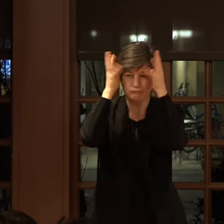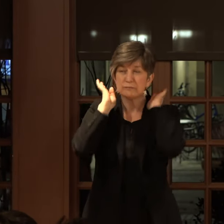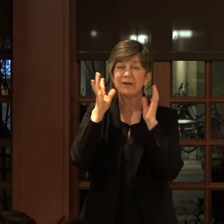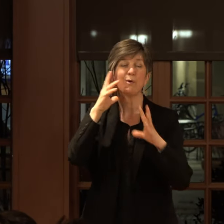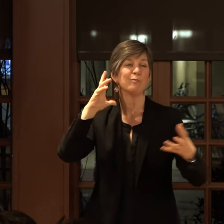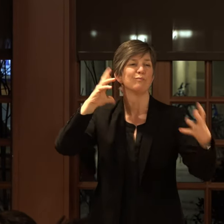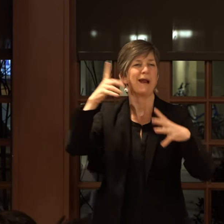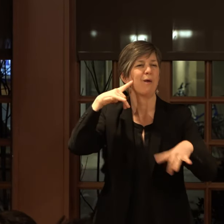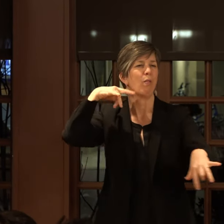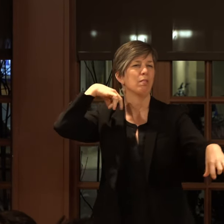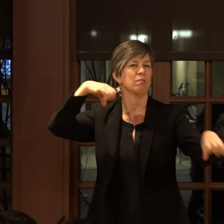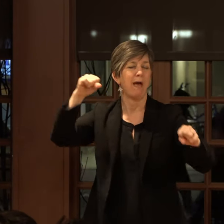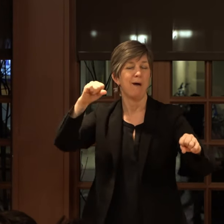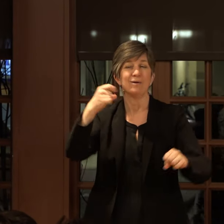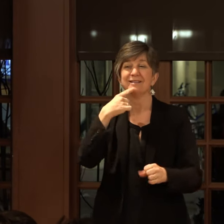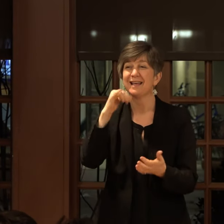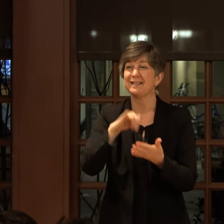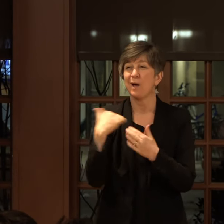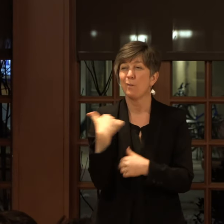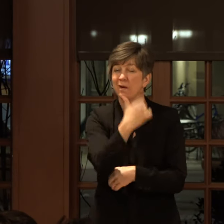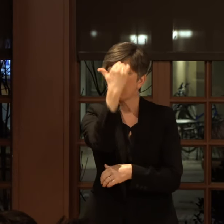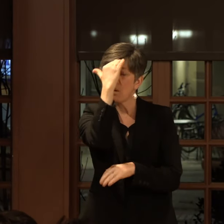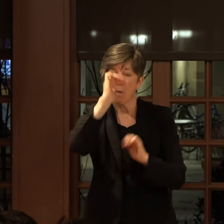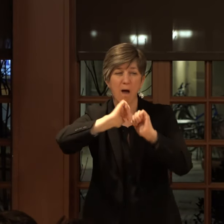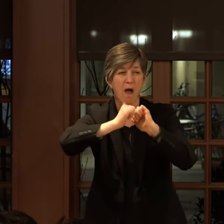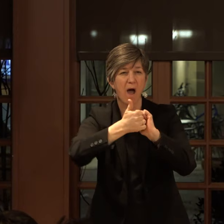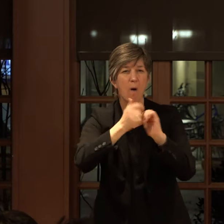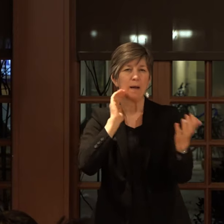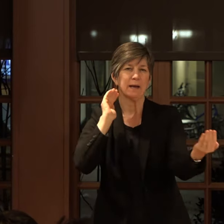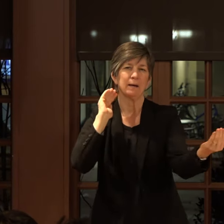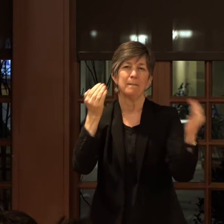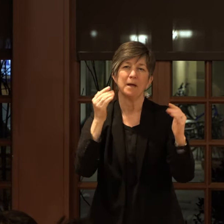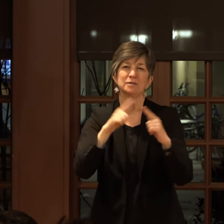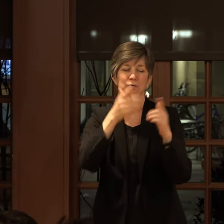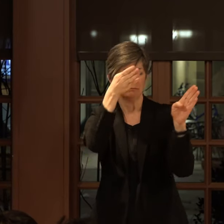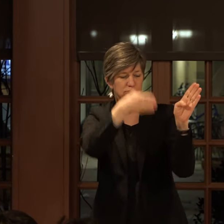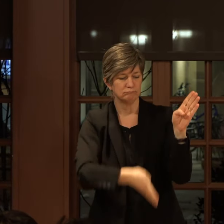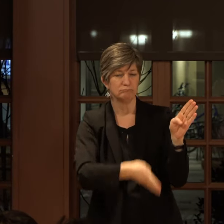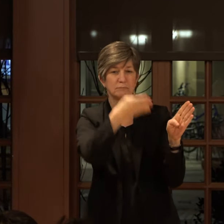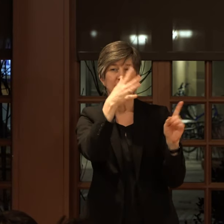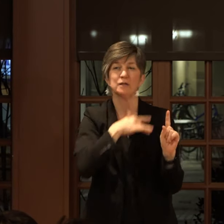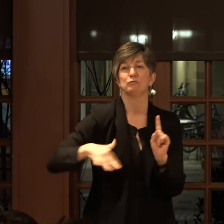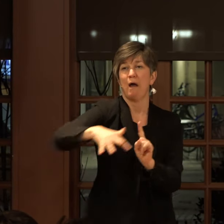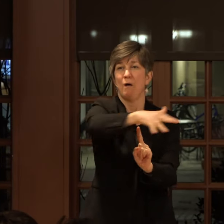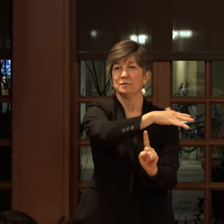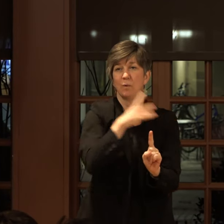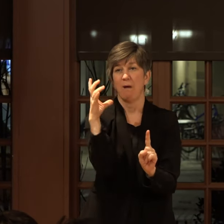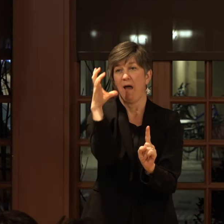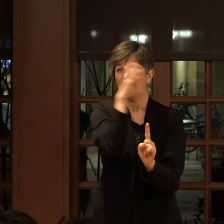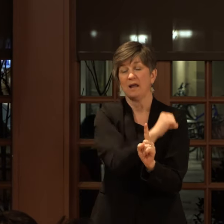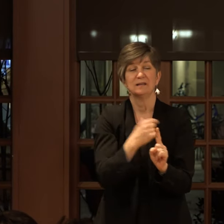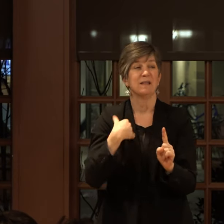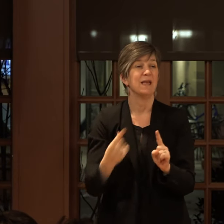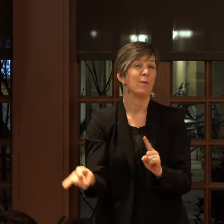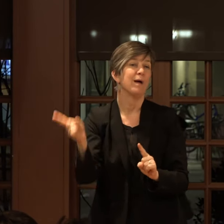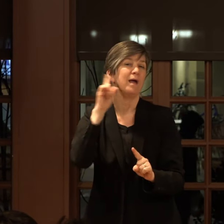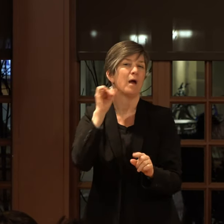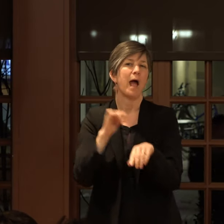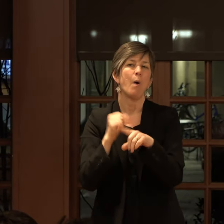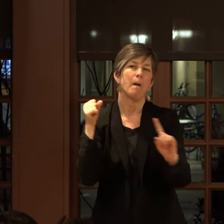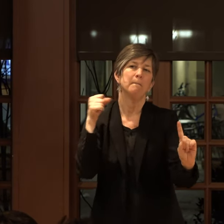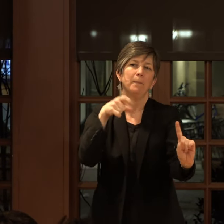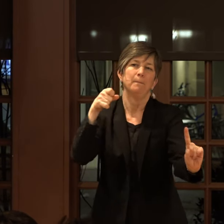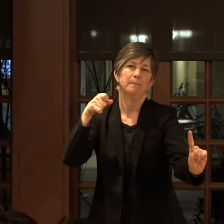loud. They say we're known only in comparison to that which surrounds us, so I'd guess they'll hear our signal soon.